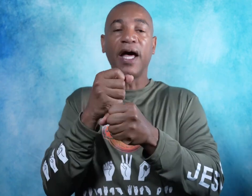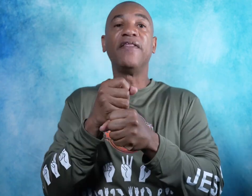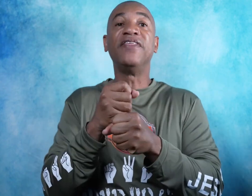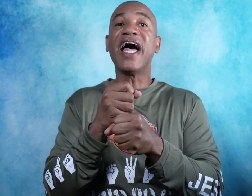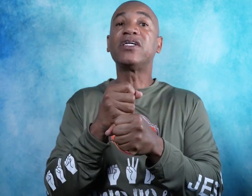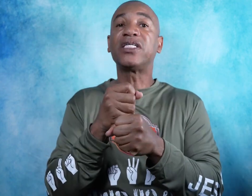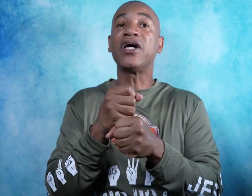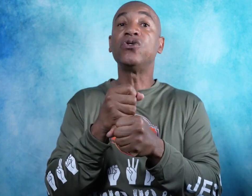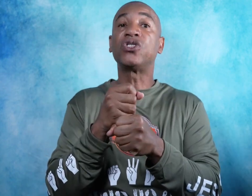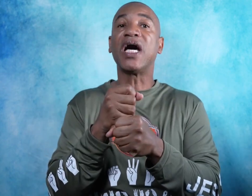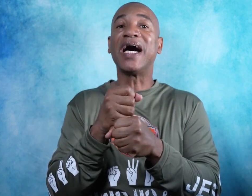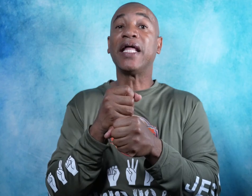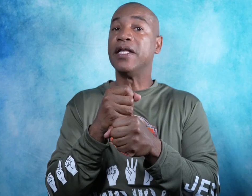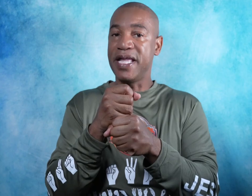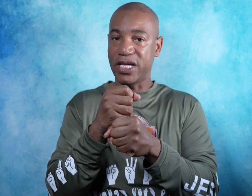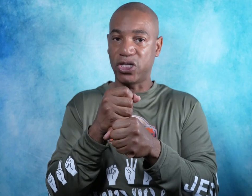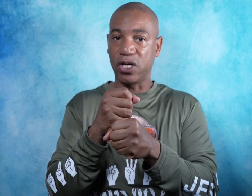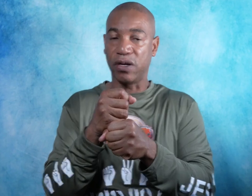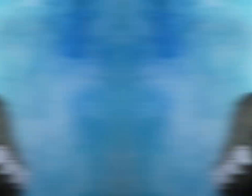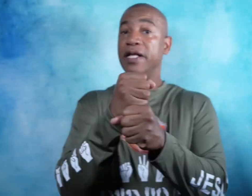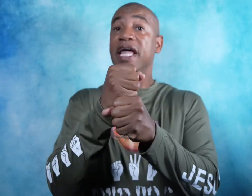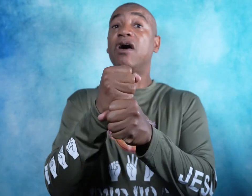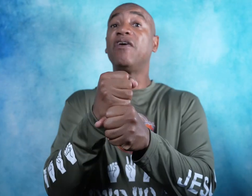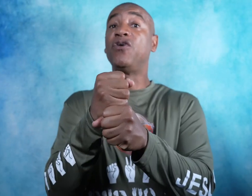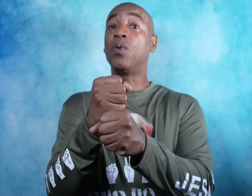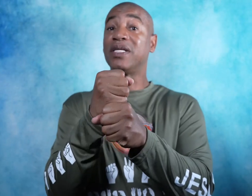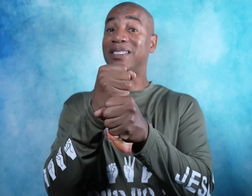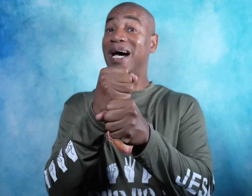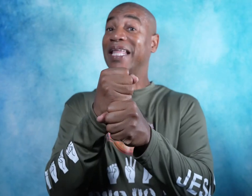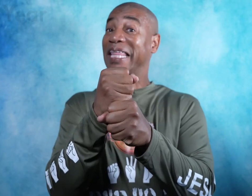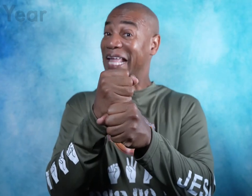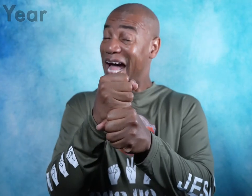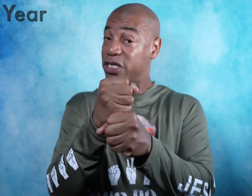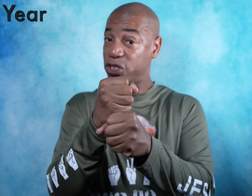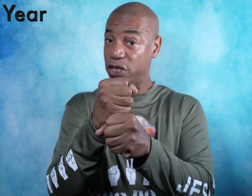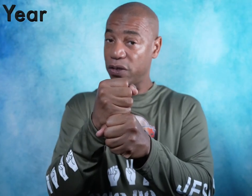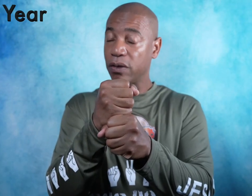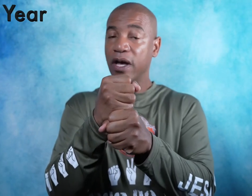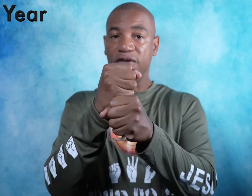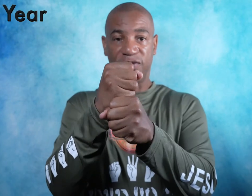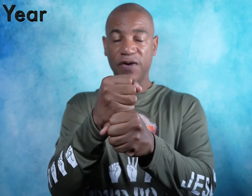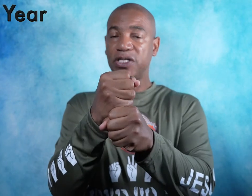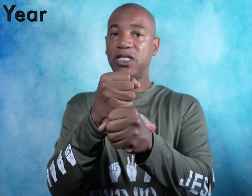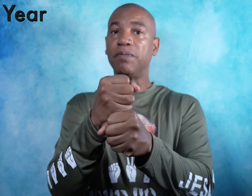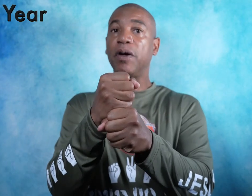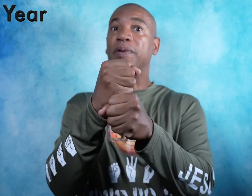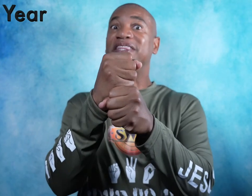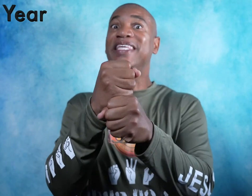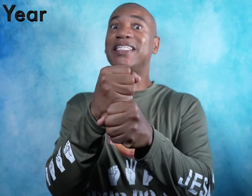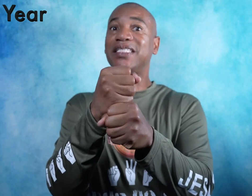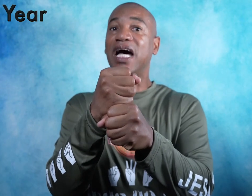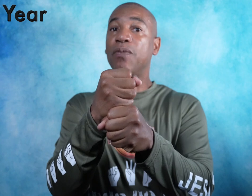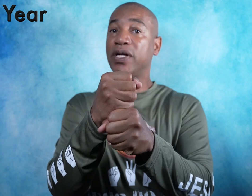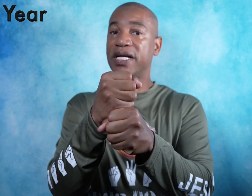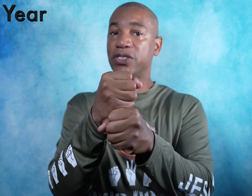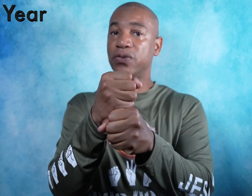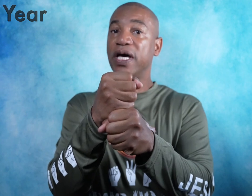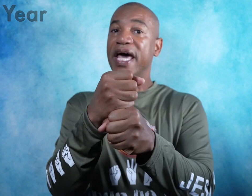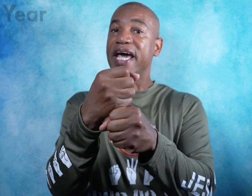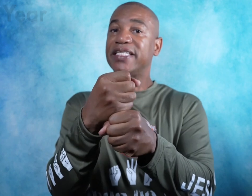That is how you sign next year. Now if you want to sign last year, very similar, but this time what I do is